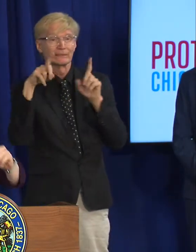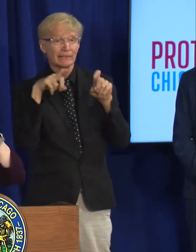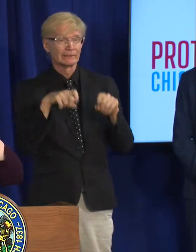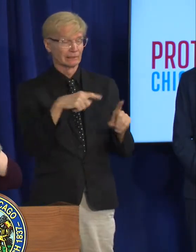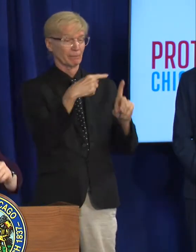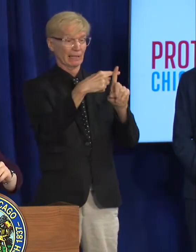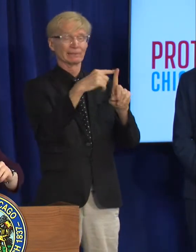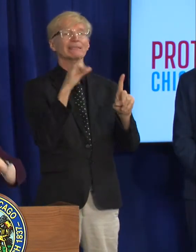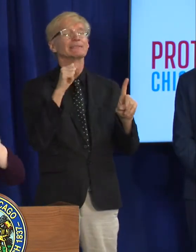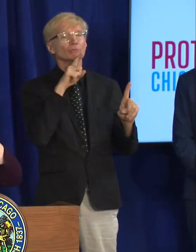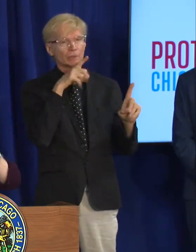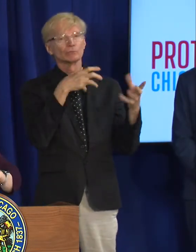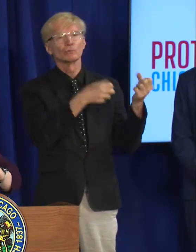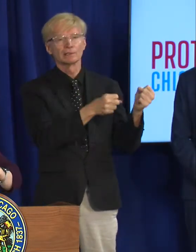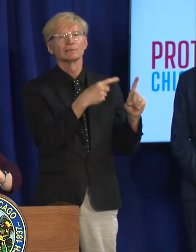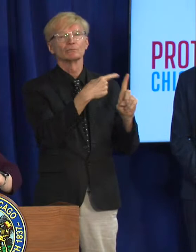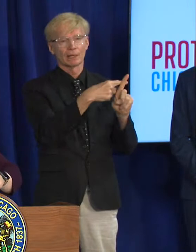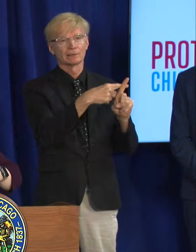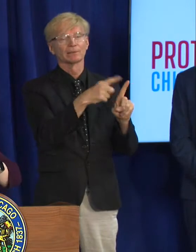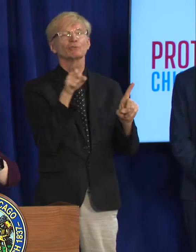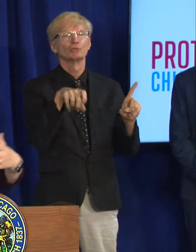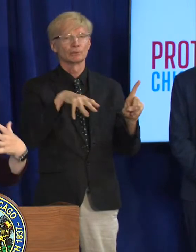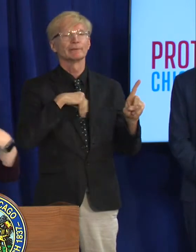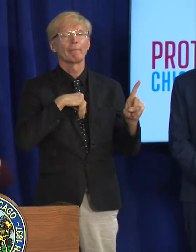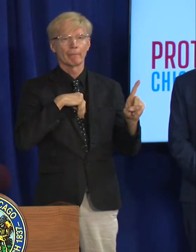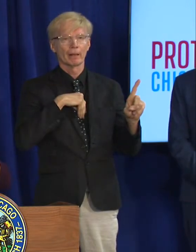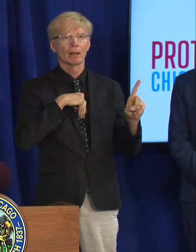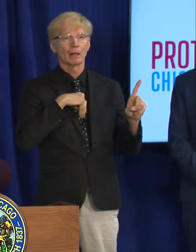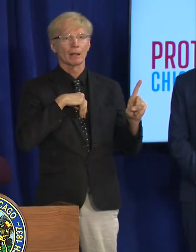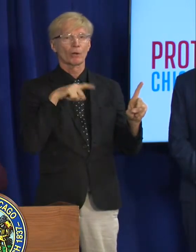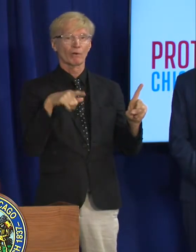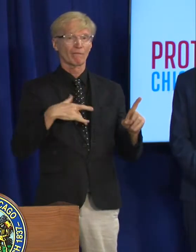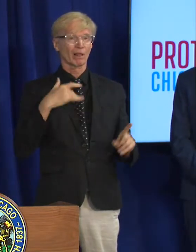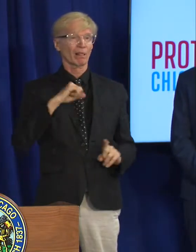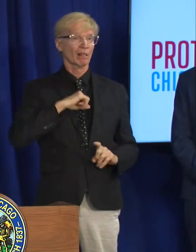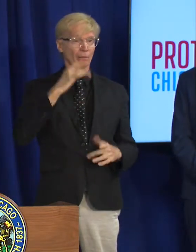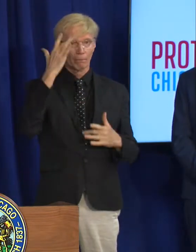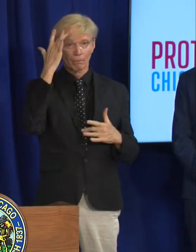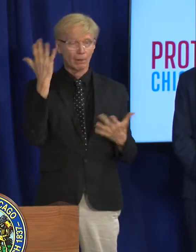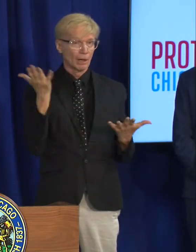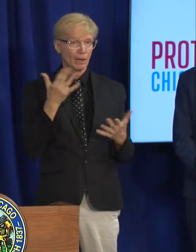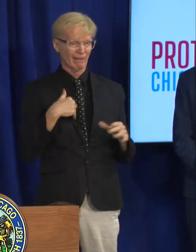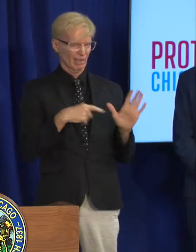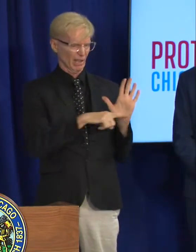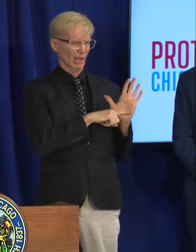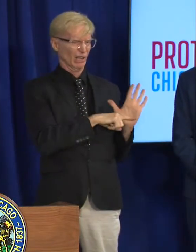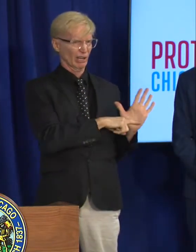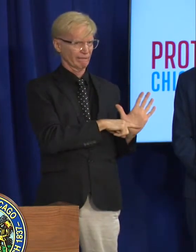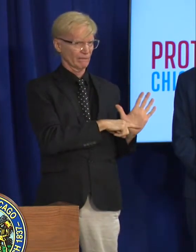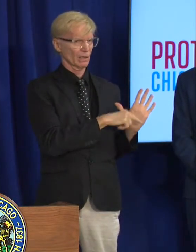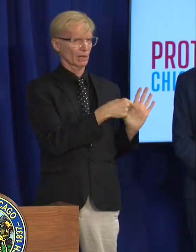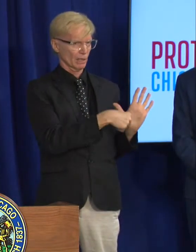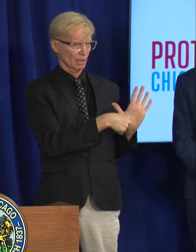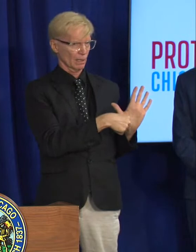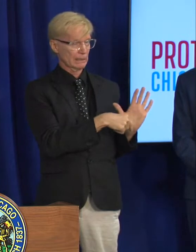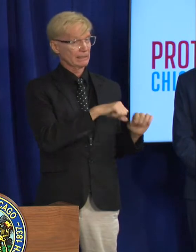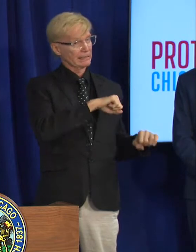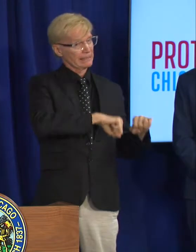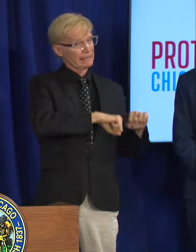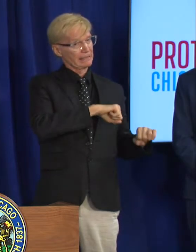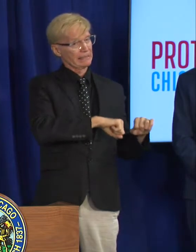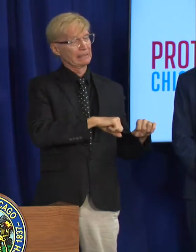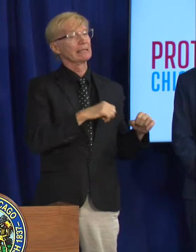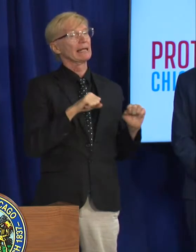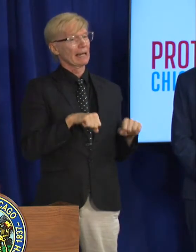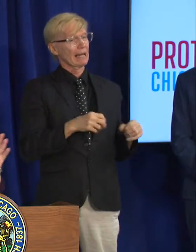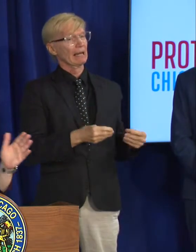positive you can trust it you should act on it if you're feeling bad and you get a negative test it could still be